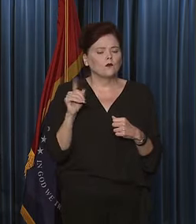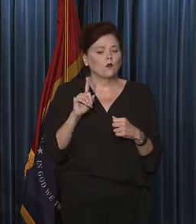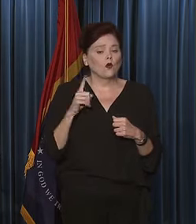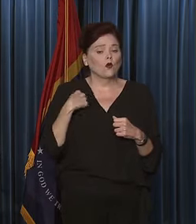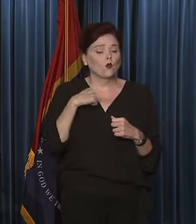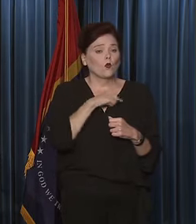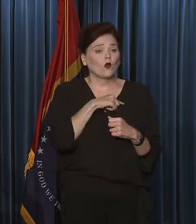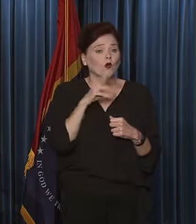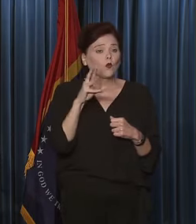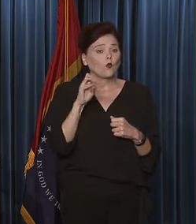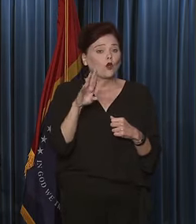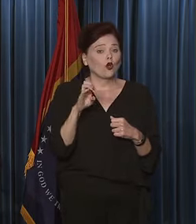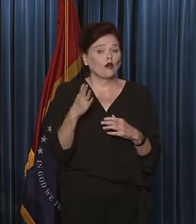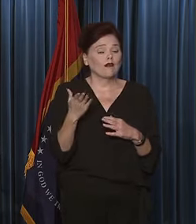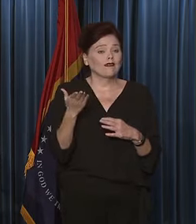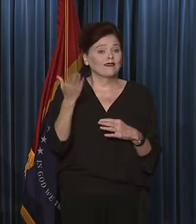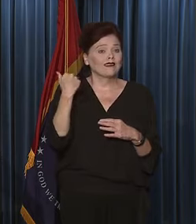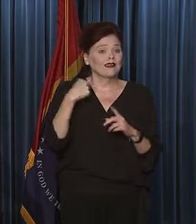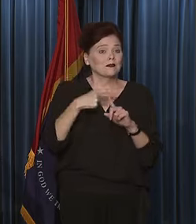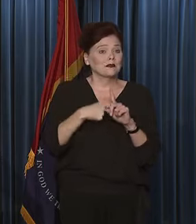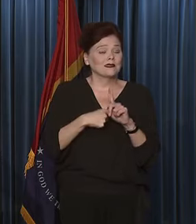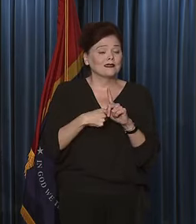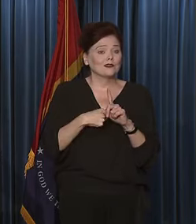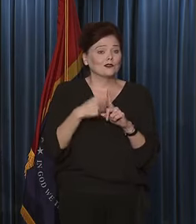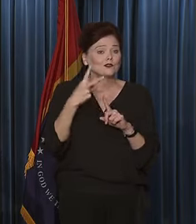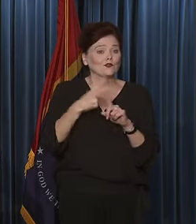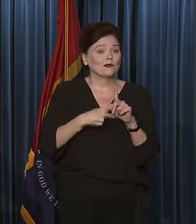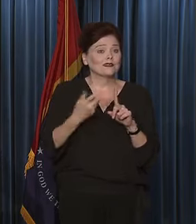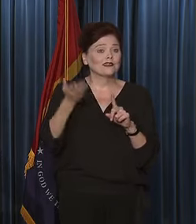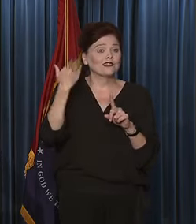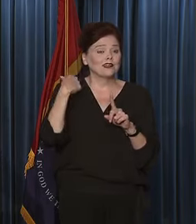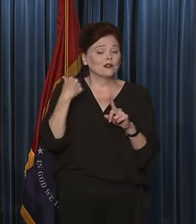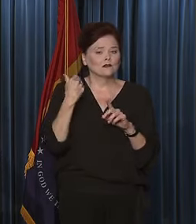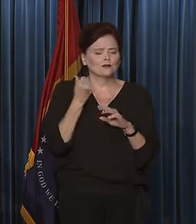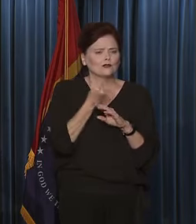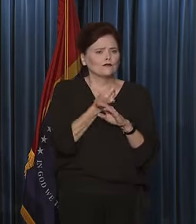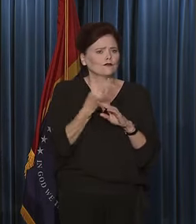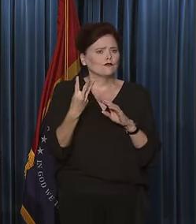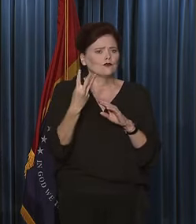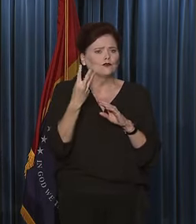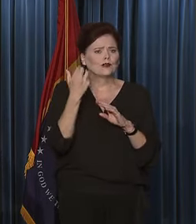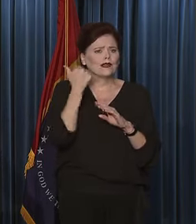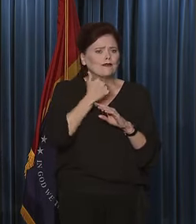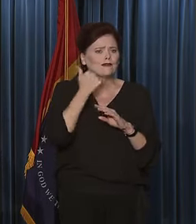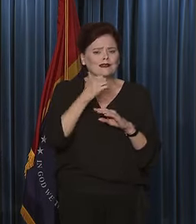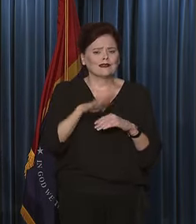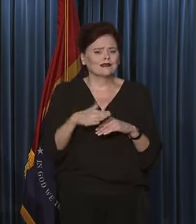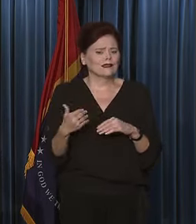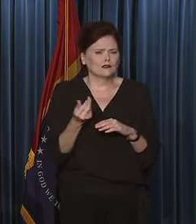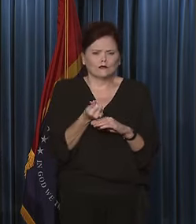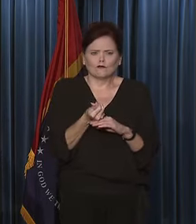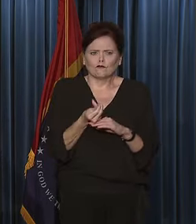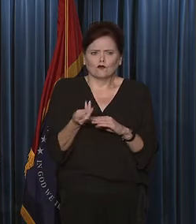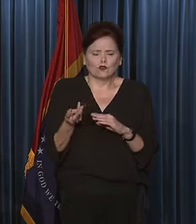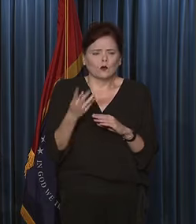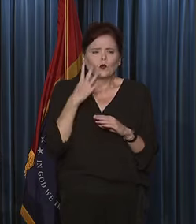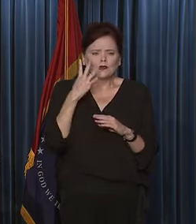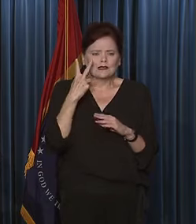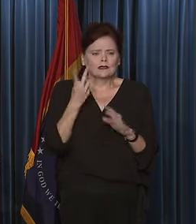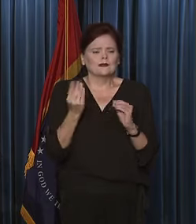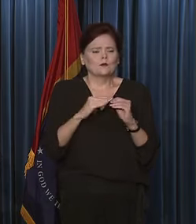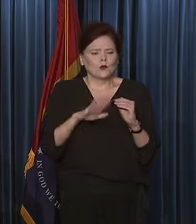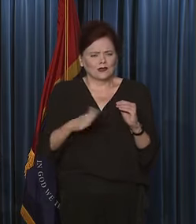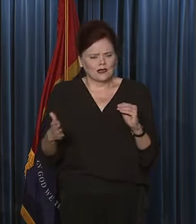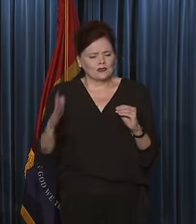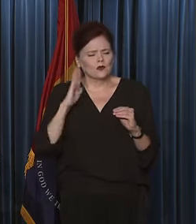we were a month, a month and a half ago, with very few daily deaths, we're going to see an uptick over the next couple of weeks